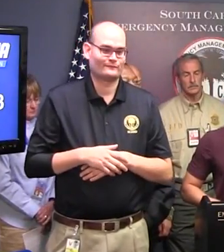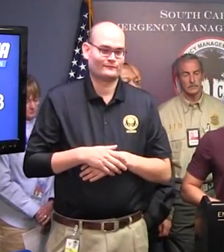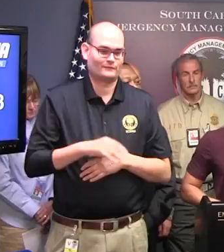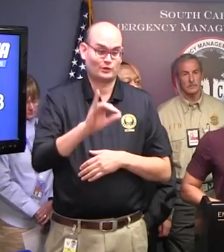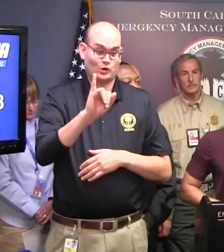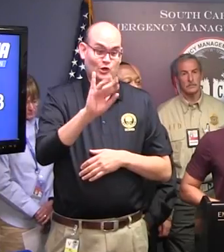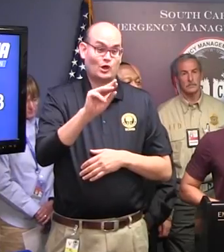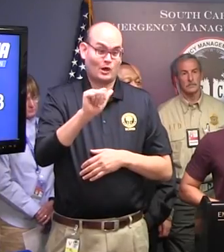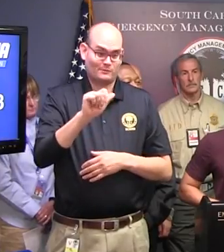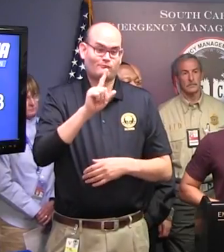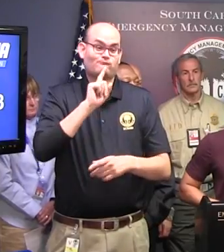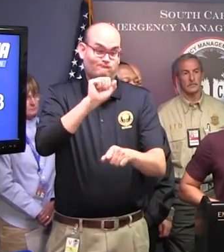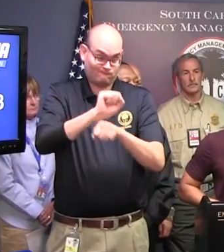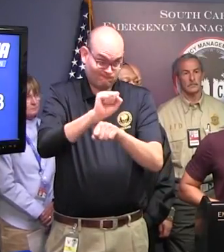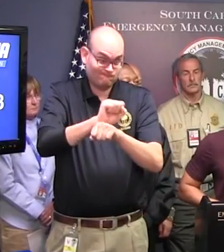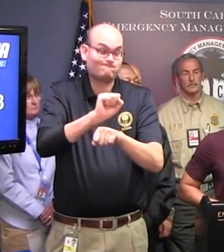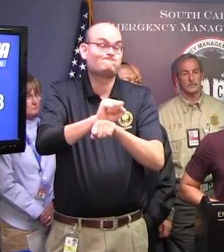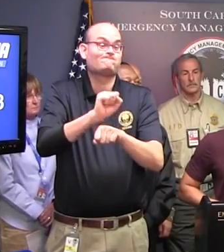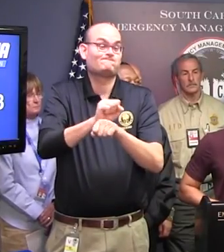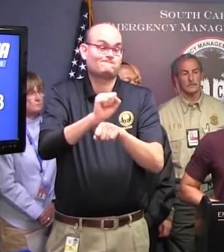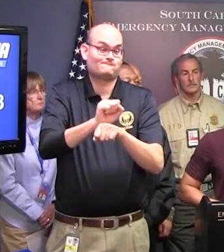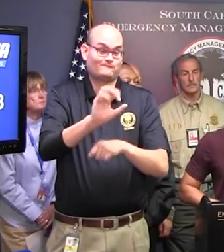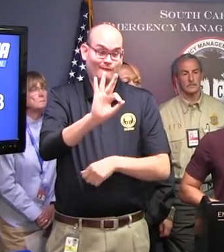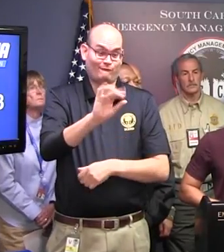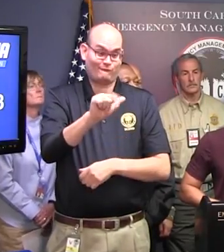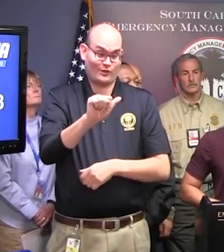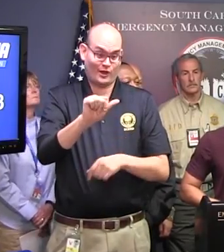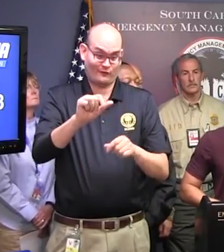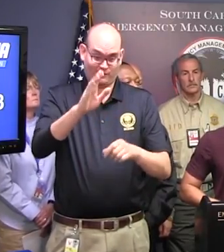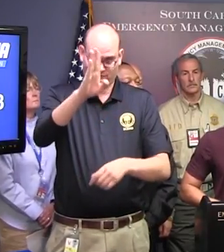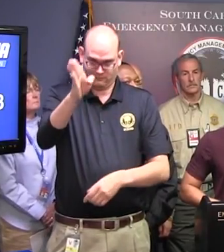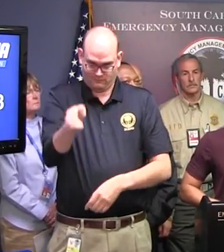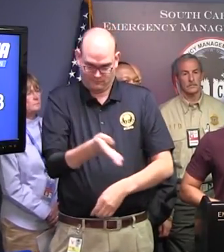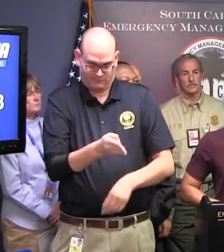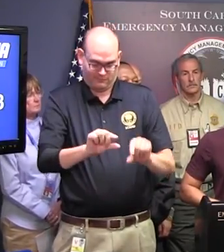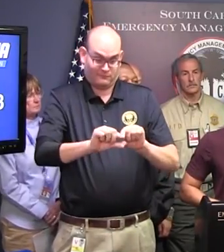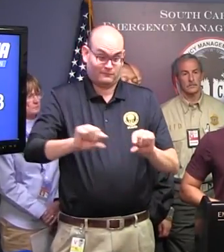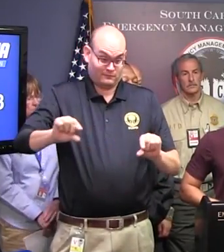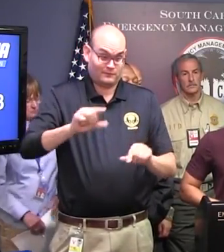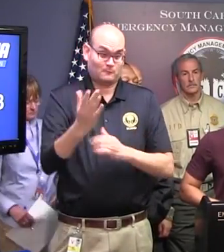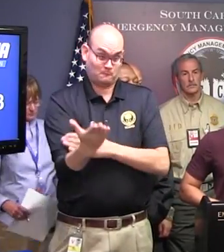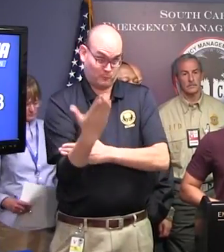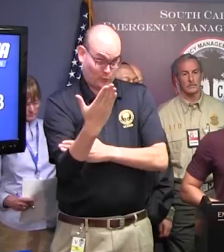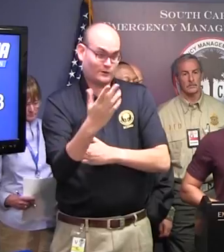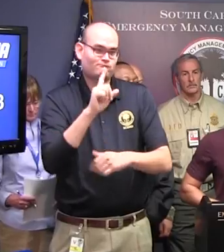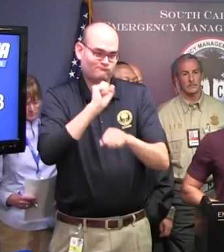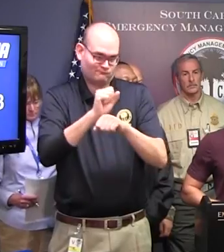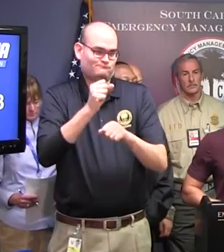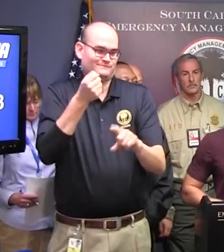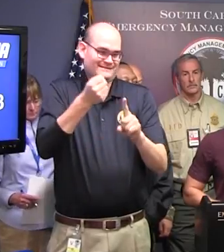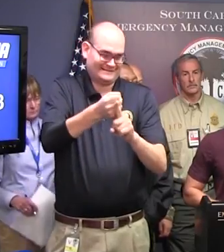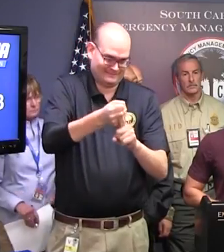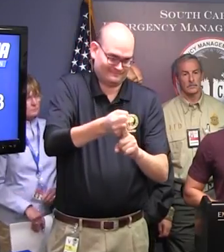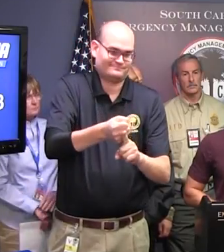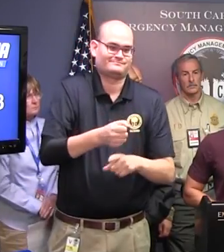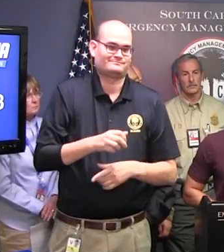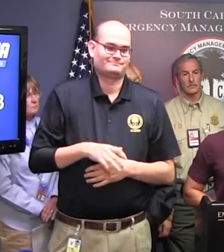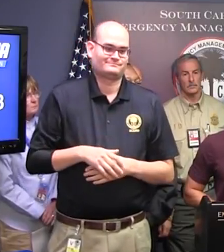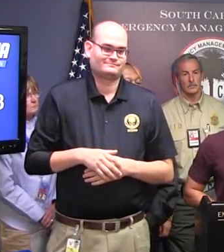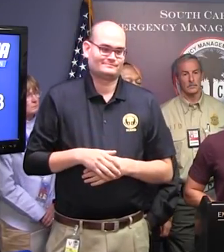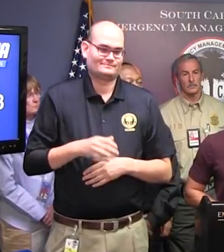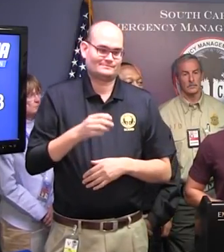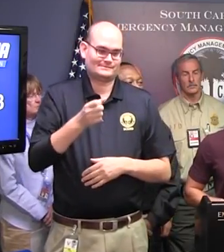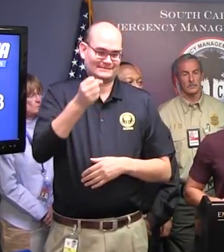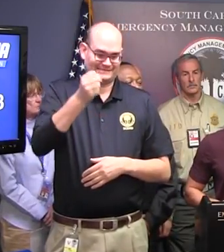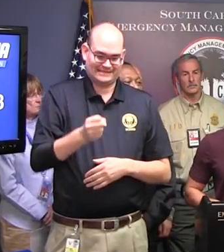910 this morning along the lower Florida Keys as a Category 4 hurricane. As of 1 p.m., Irma was approaching the southwest Florida coast